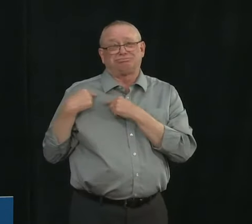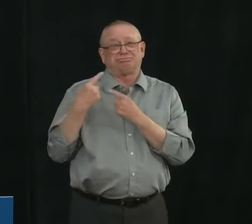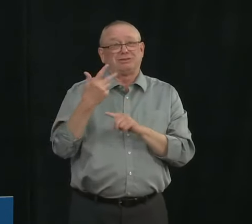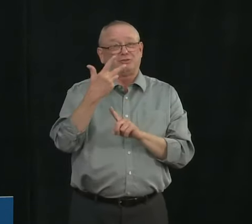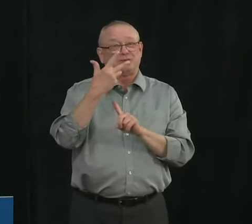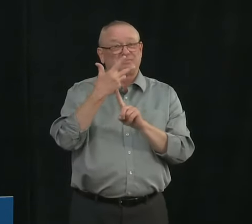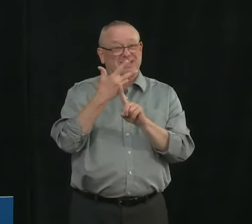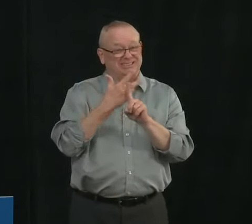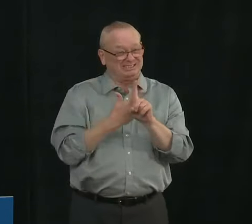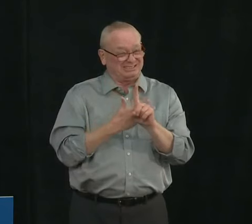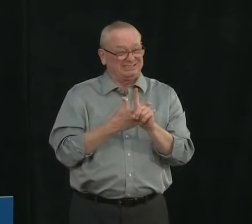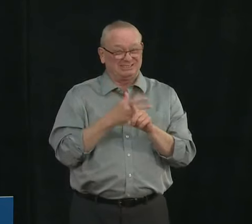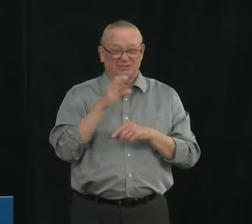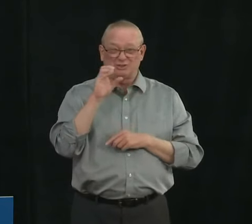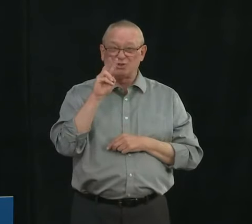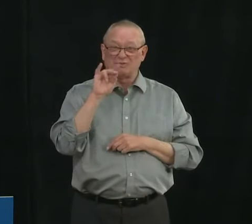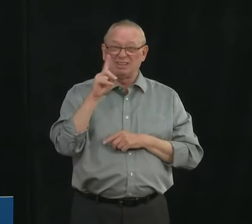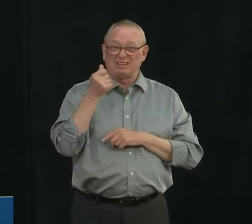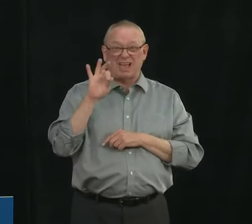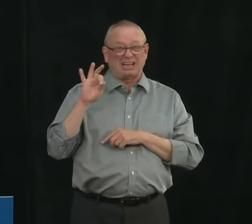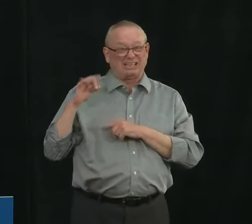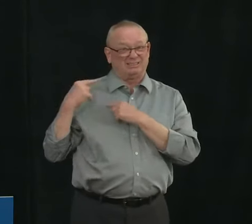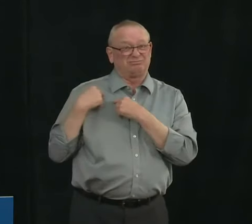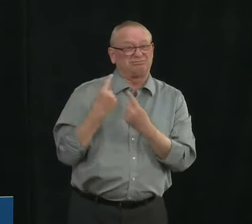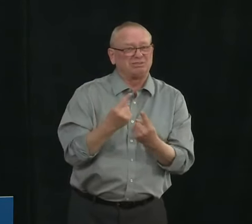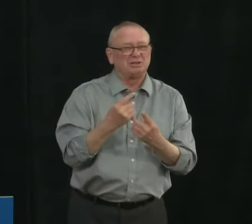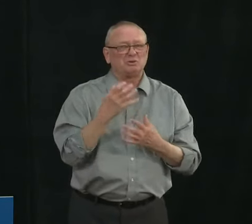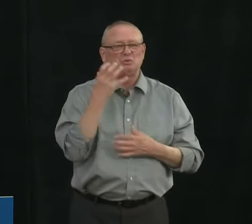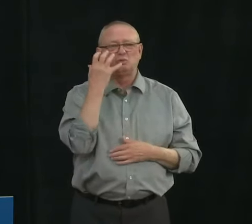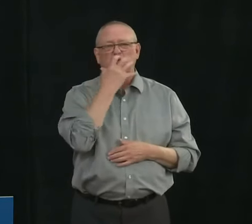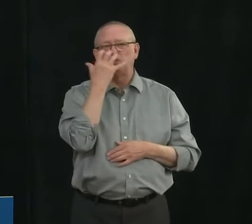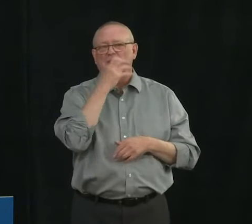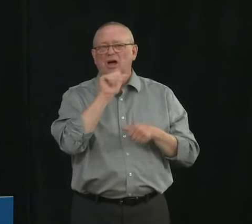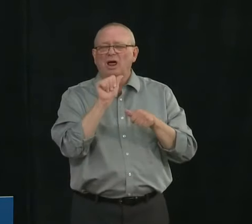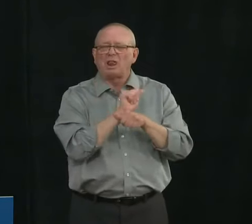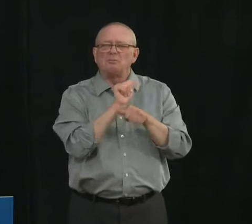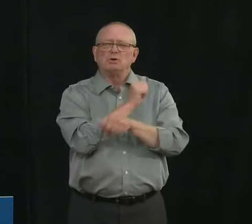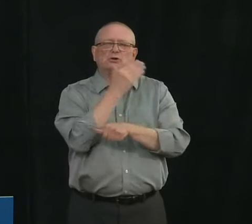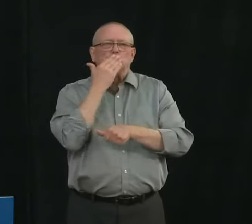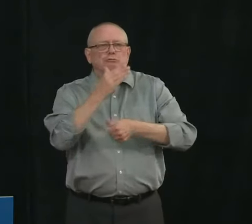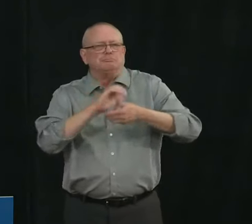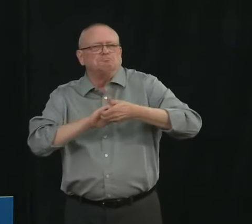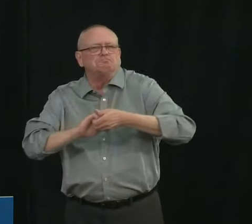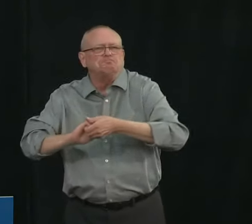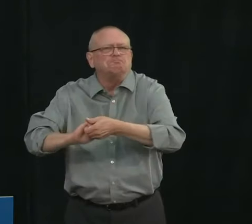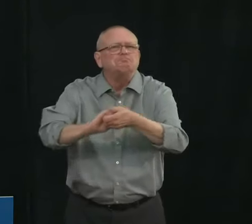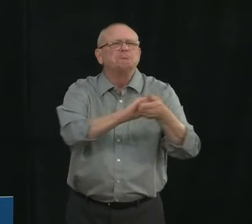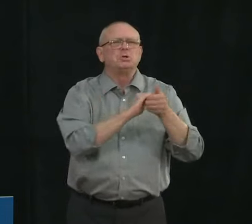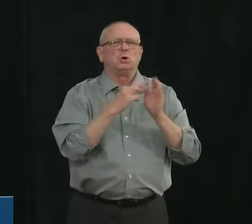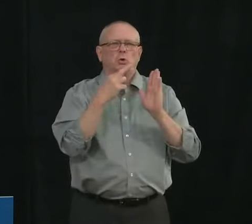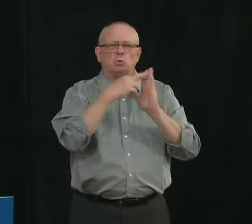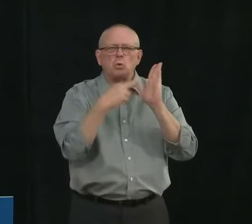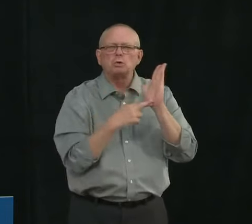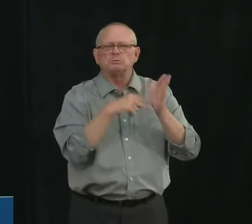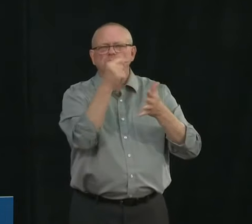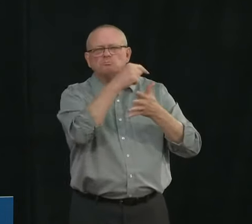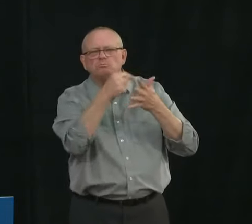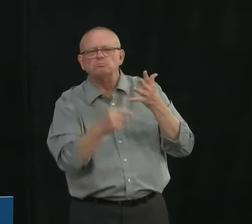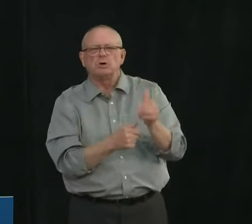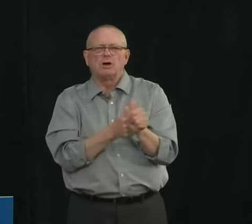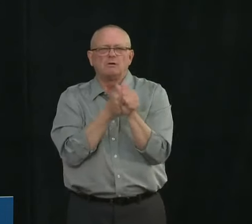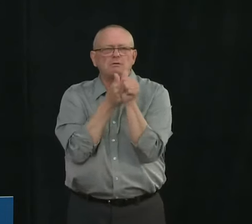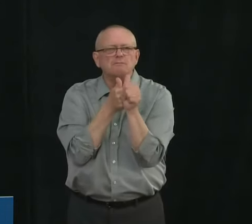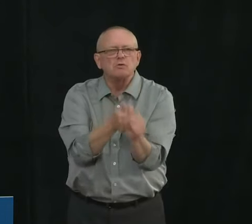supporting each other and protecting each other by following public health orders. I know that we are all tired of COVID